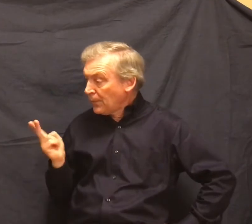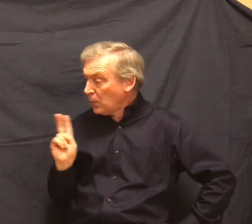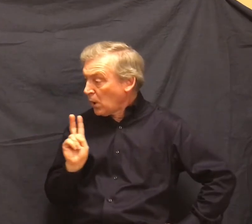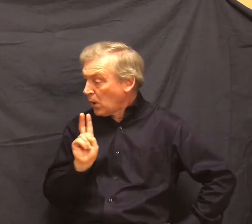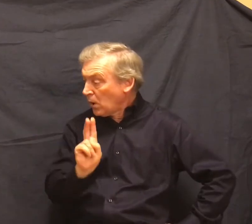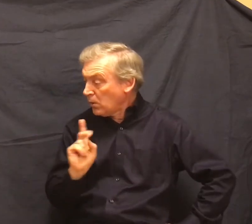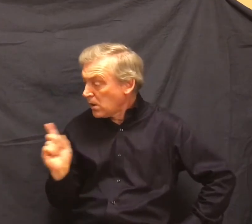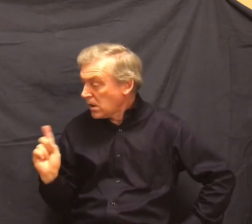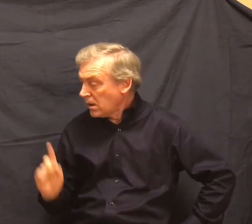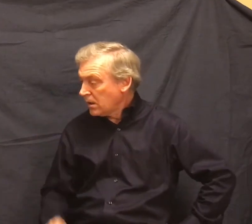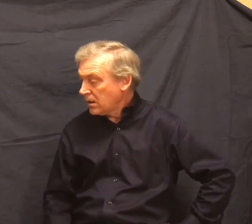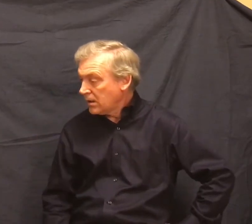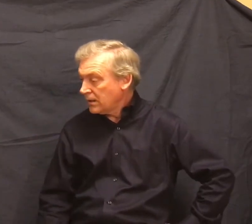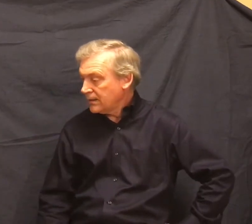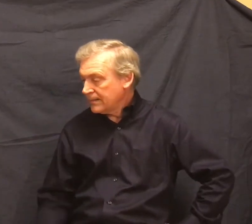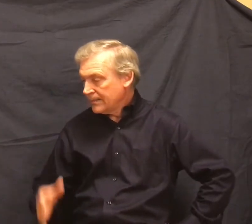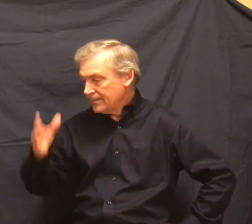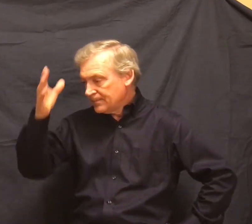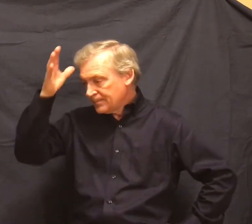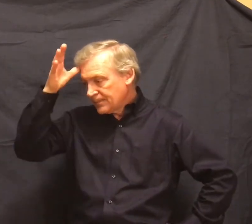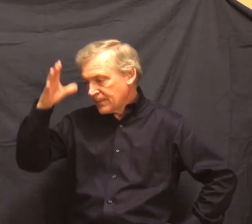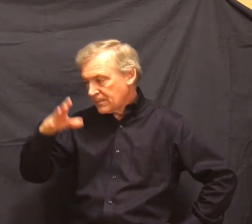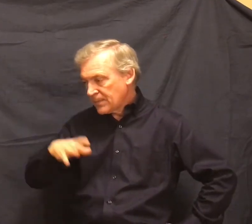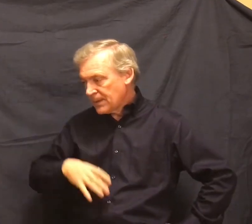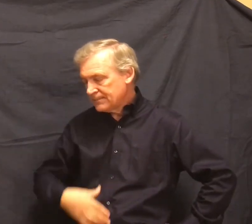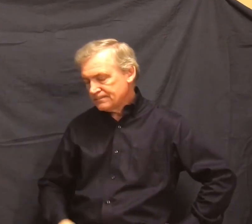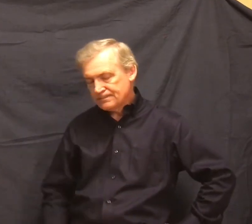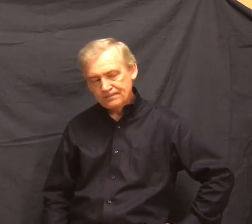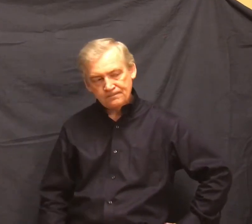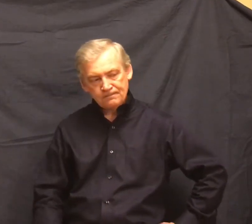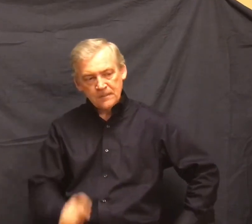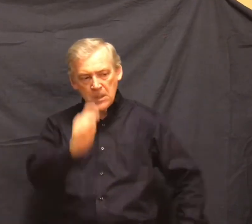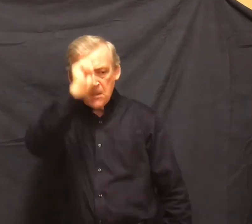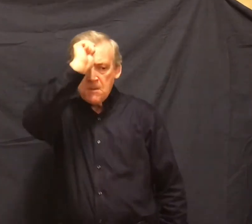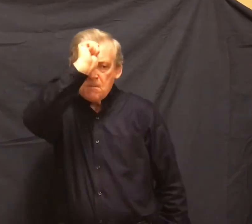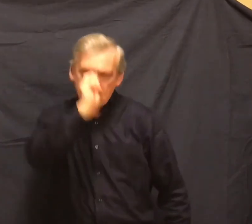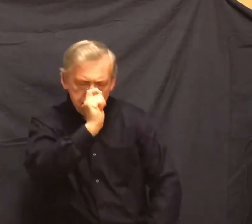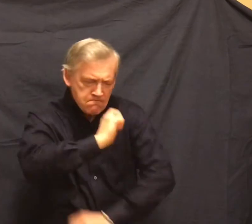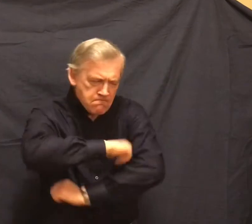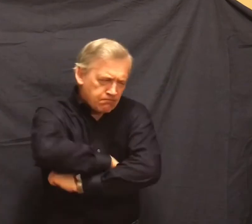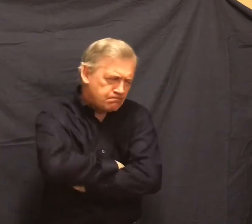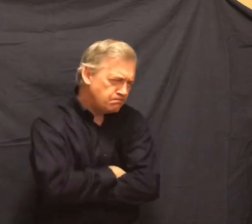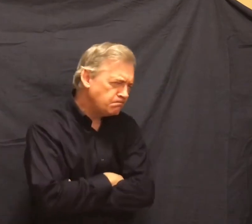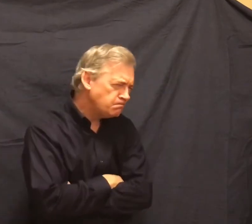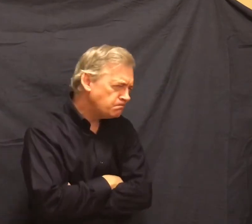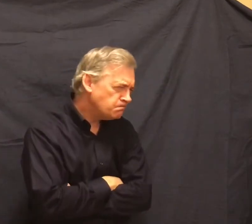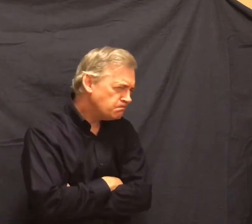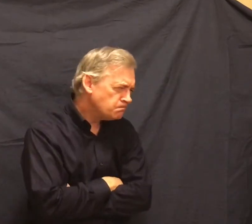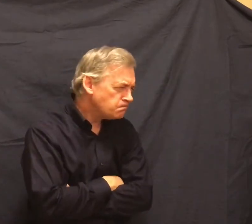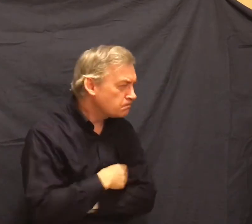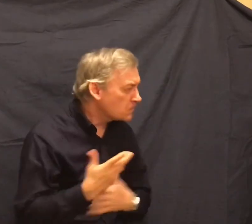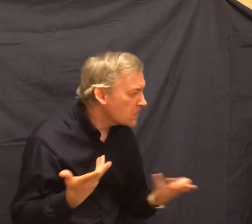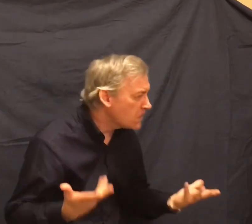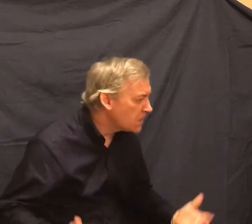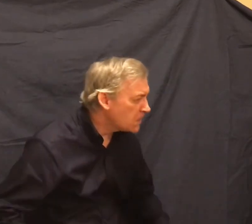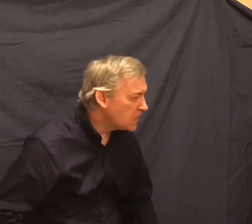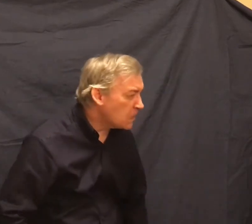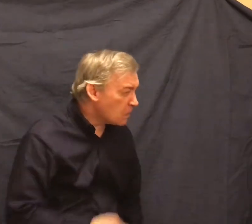The little man jerked down the brim of his head and scowled over at Lenny. So you forgot that already, did you?